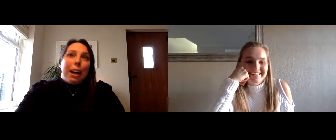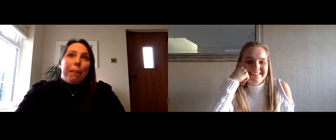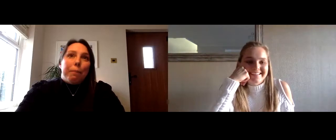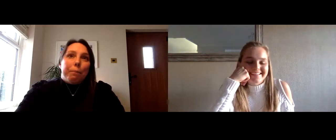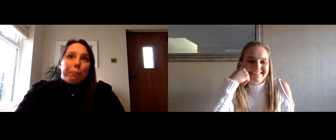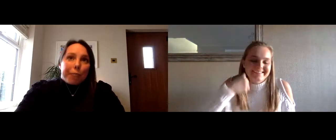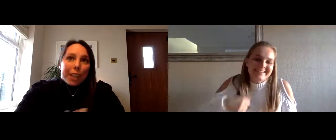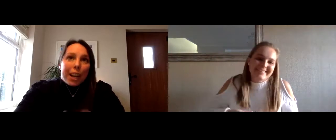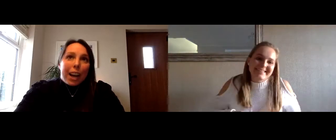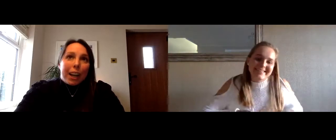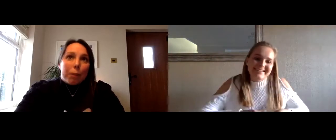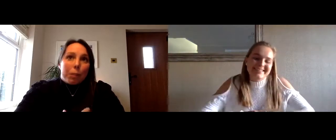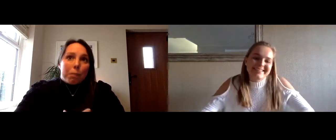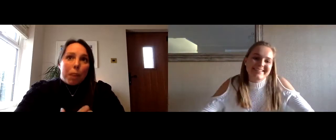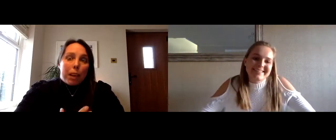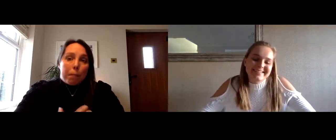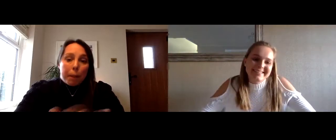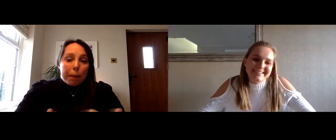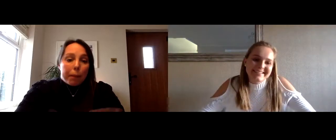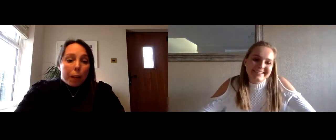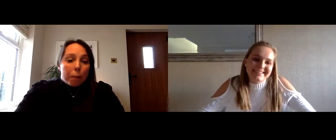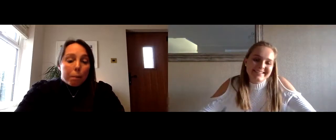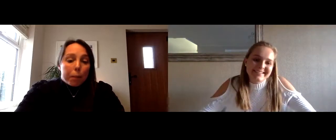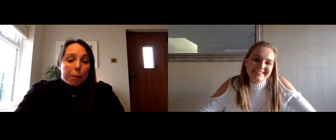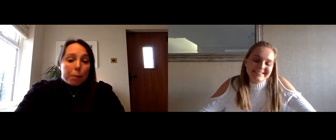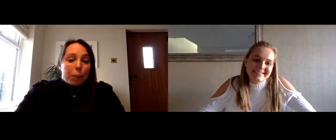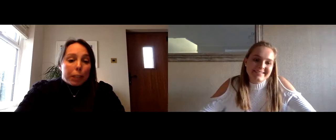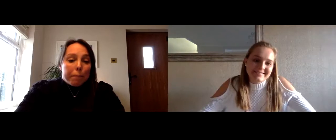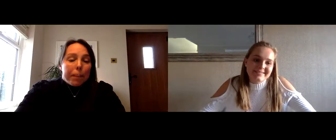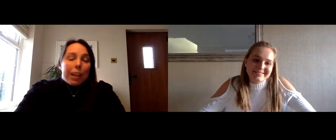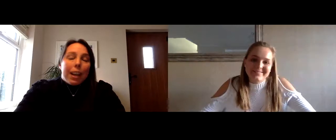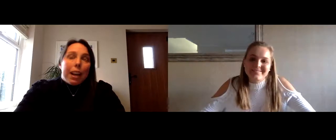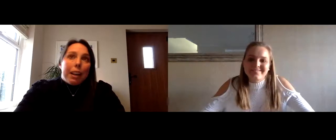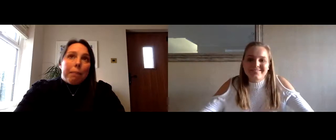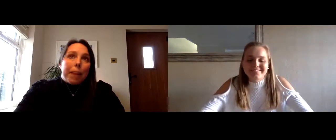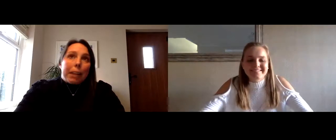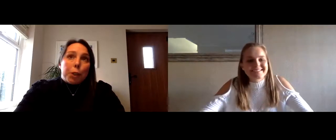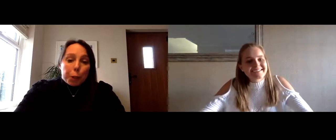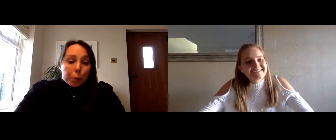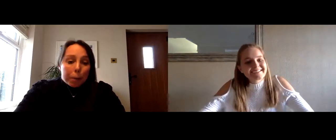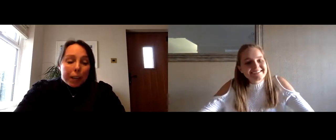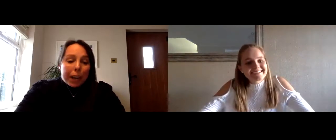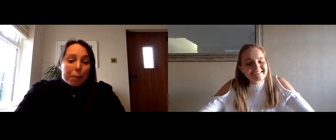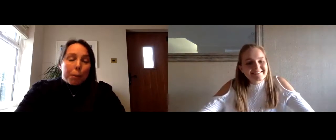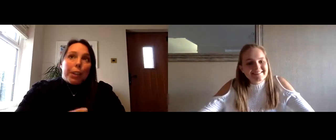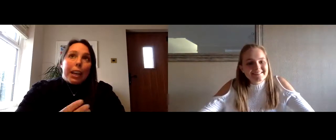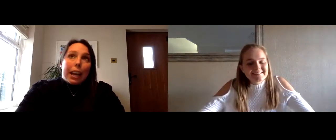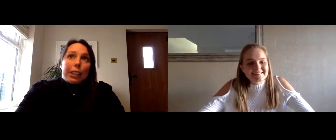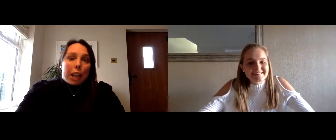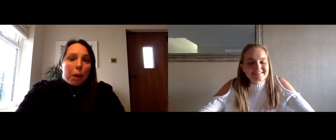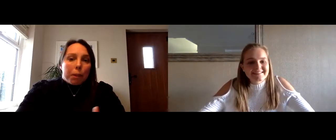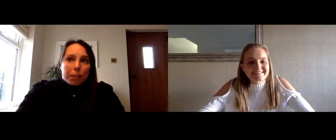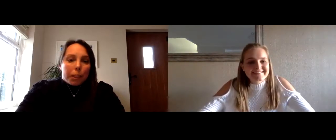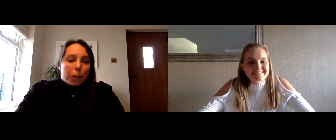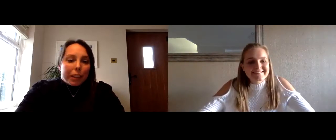um i was uh prepping my own purpose-built gym um and it was due to open in april it